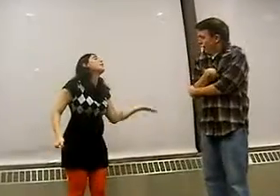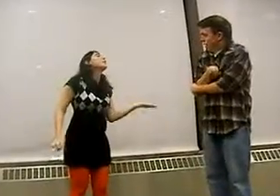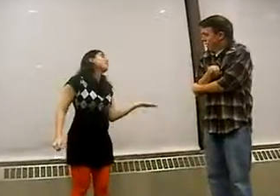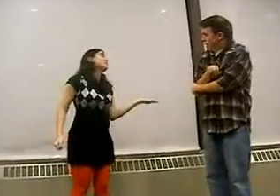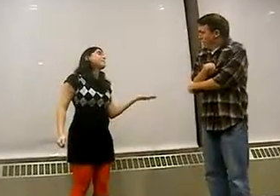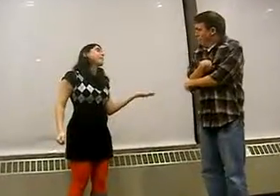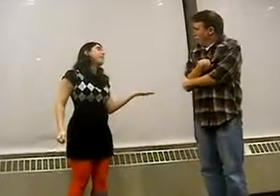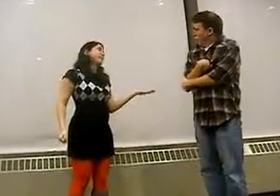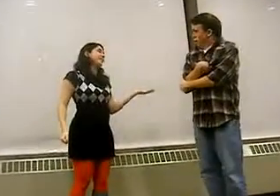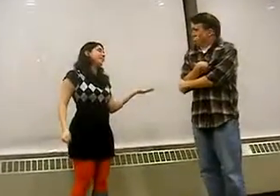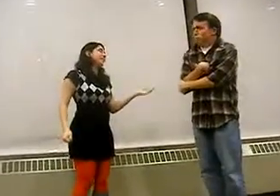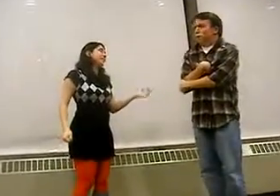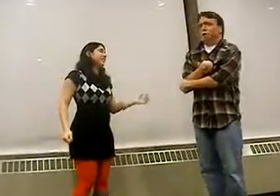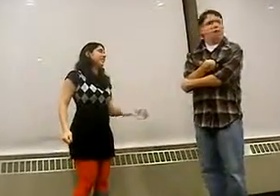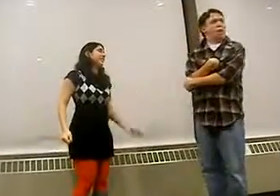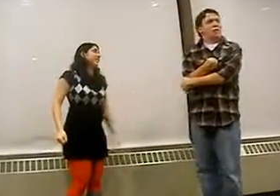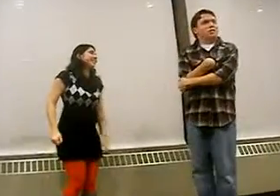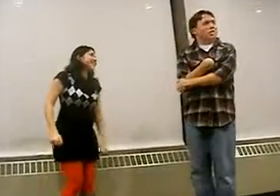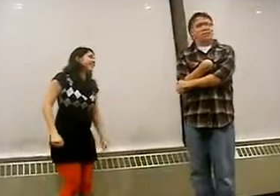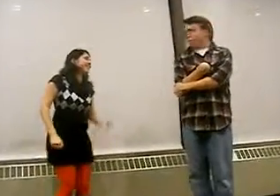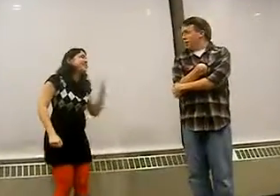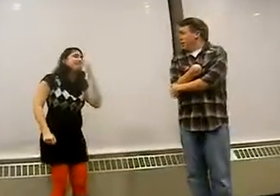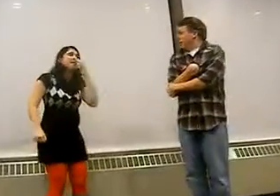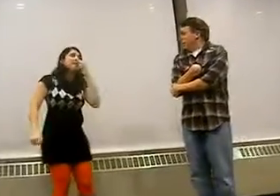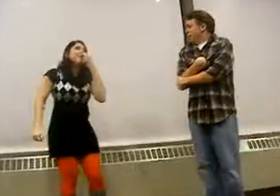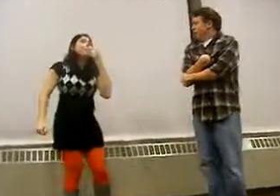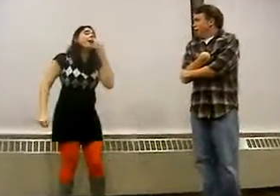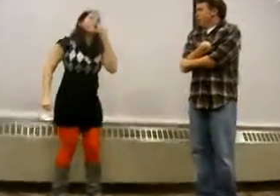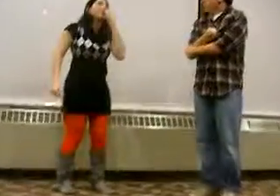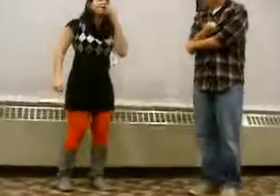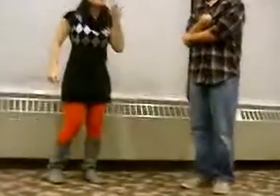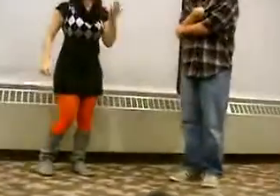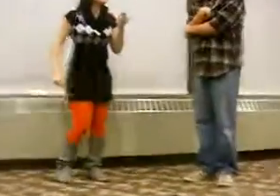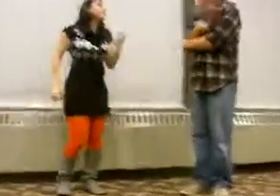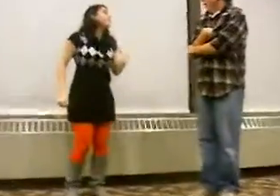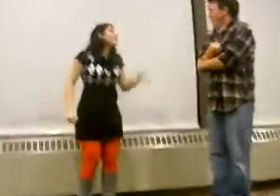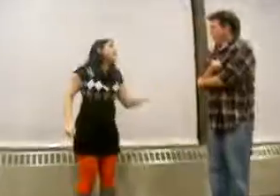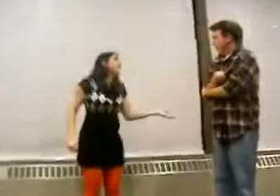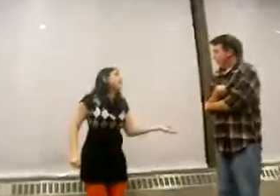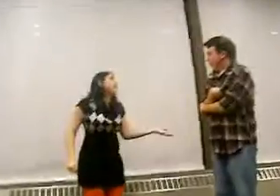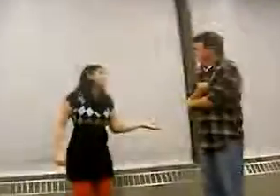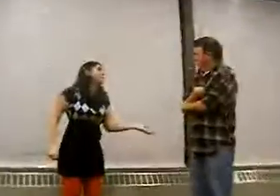love your brother so much. In the middle of Macy's? Well, know, they, they can gift wrap it.